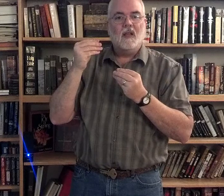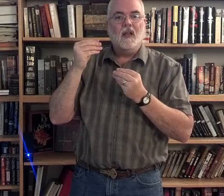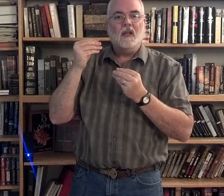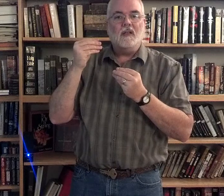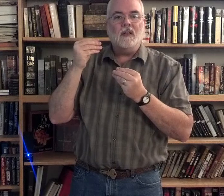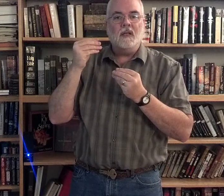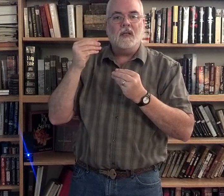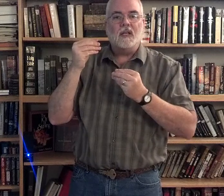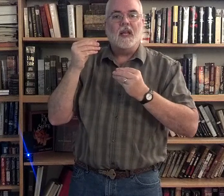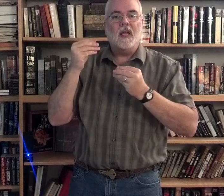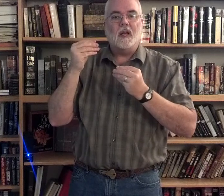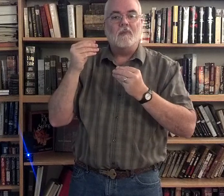him,